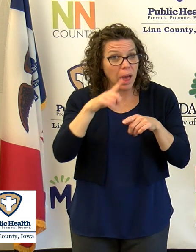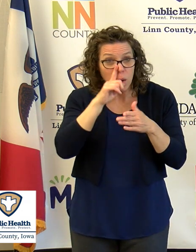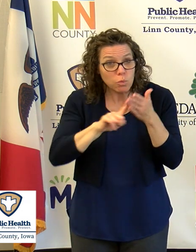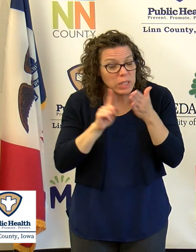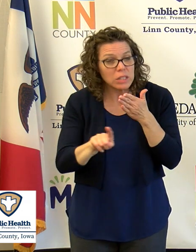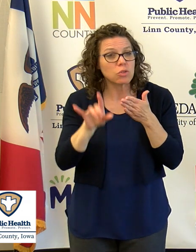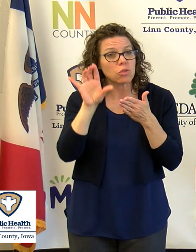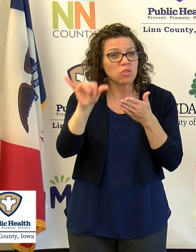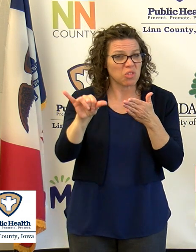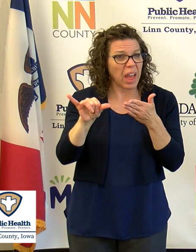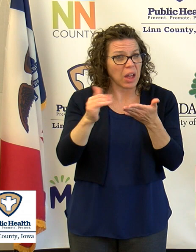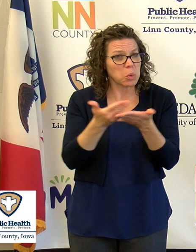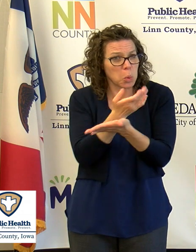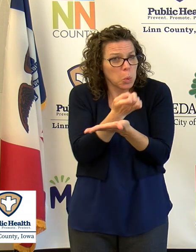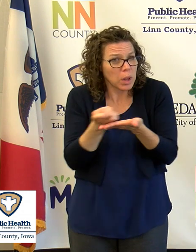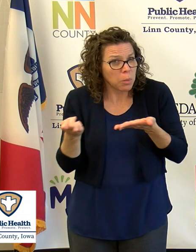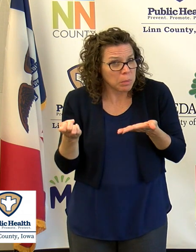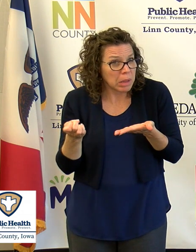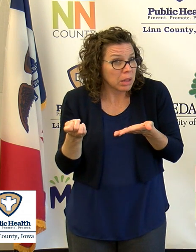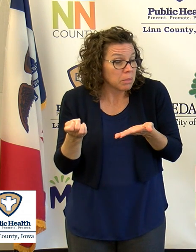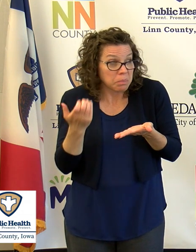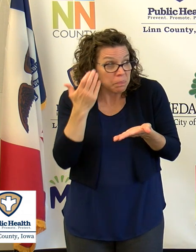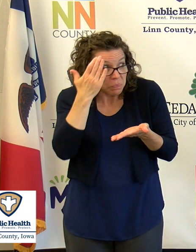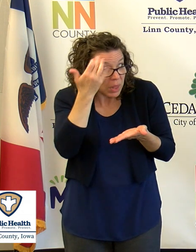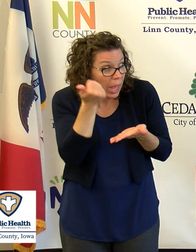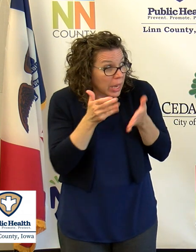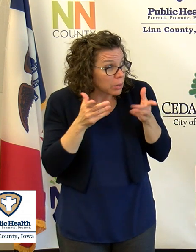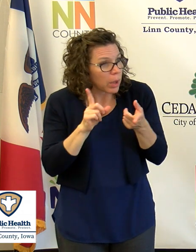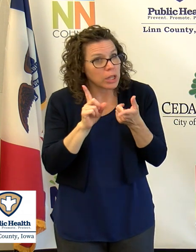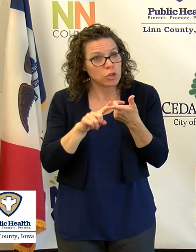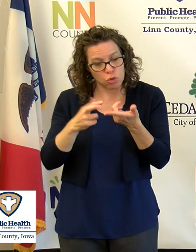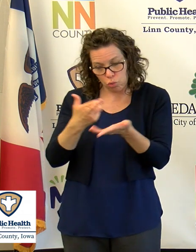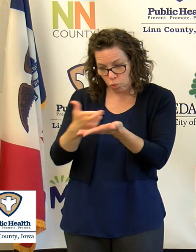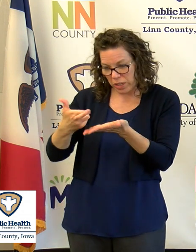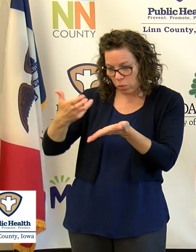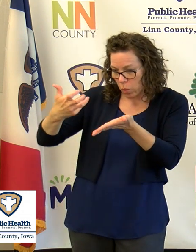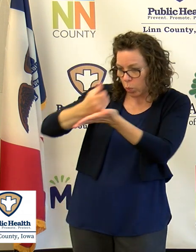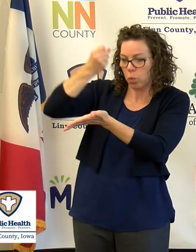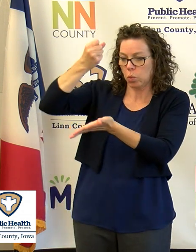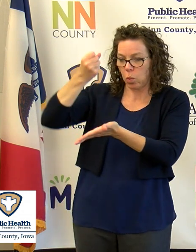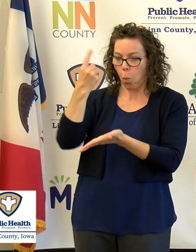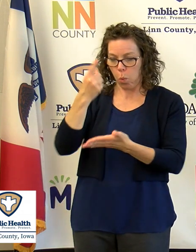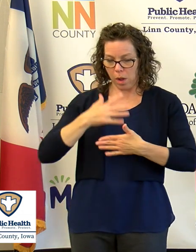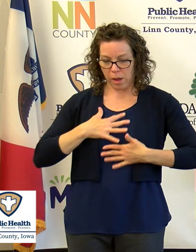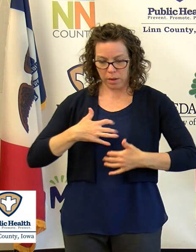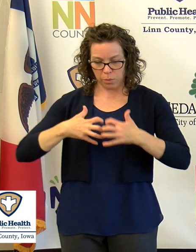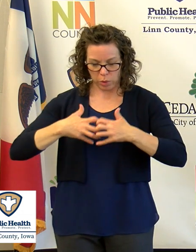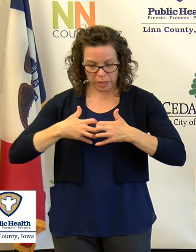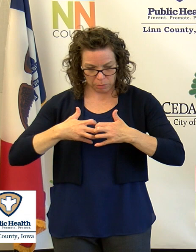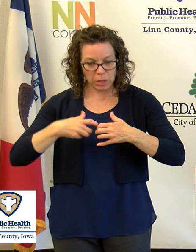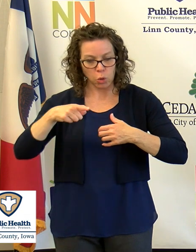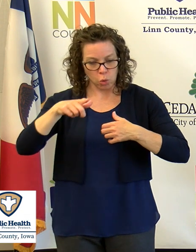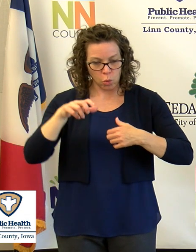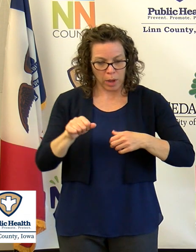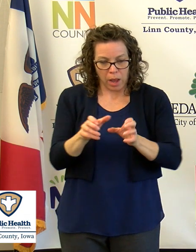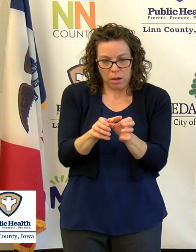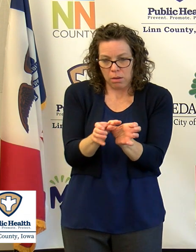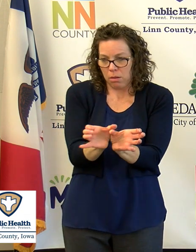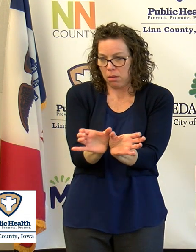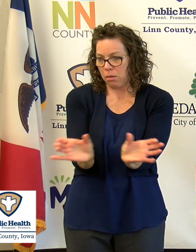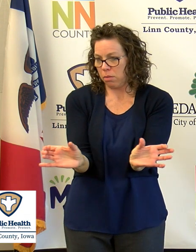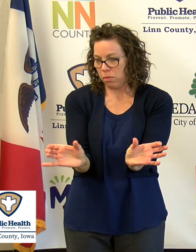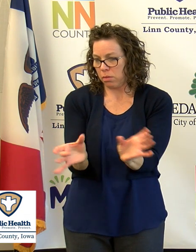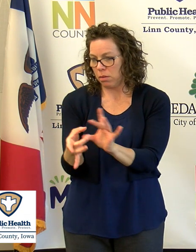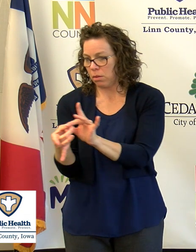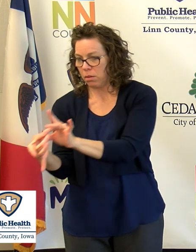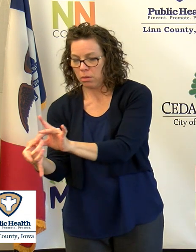but even just looking at ways to use resources as efficiently as possible, if not locally, but maybe even